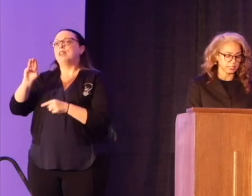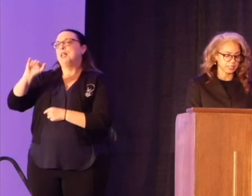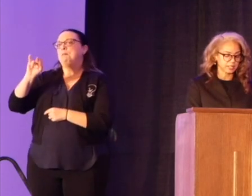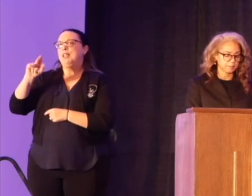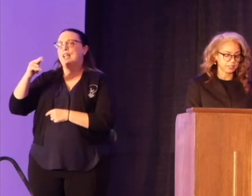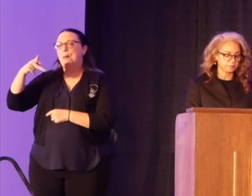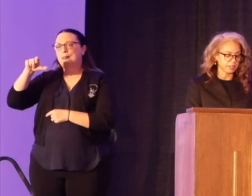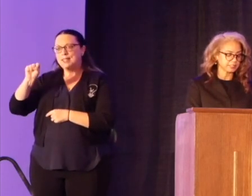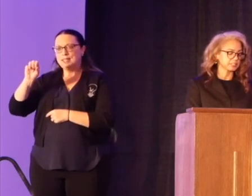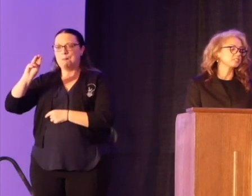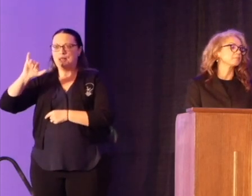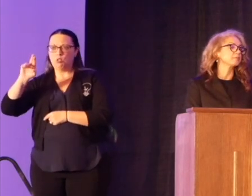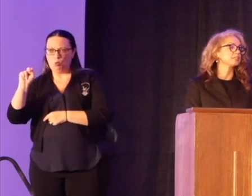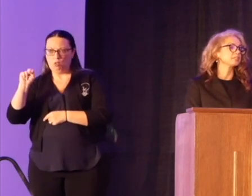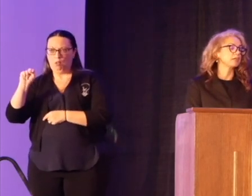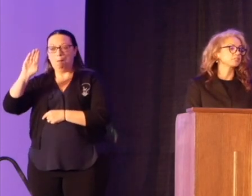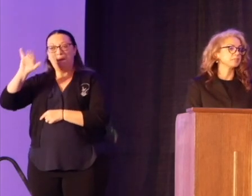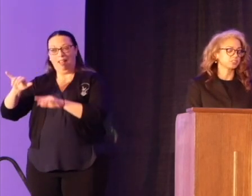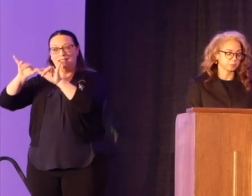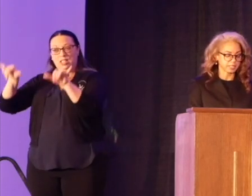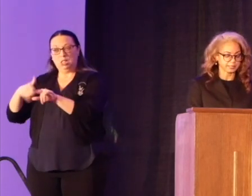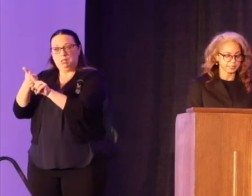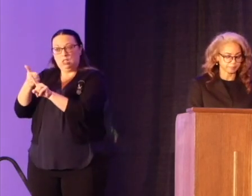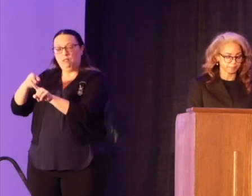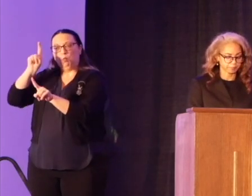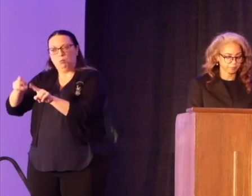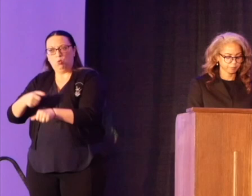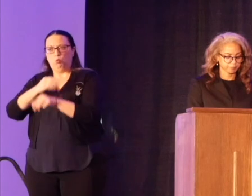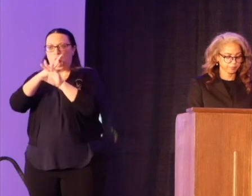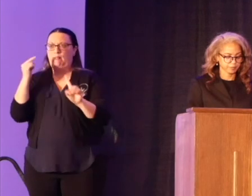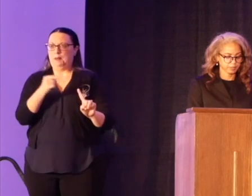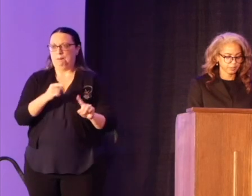Minnesota, by the very system that was meant to protect him.